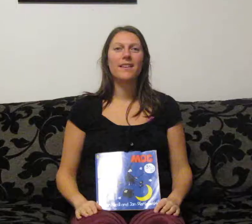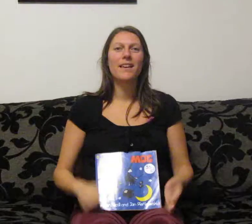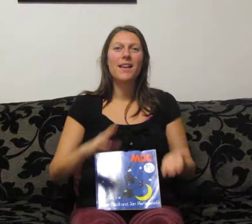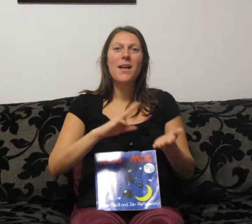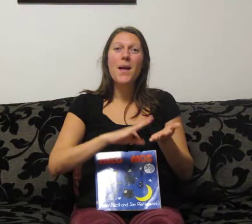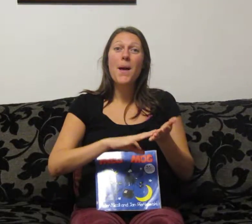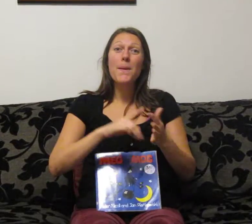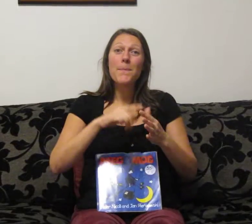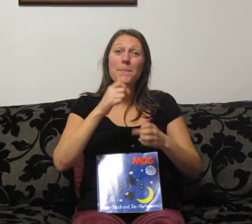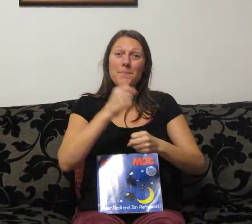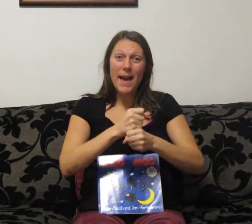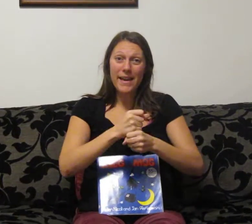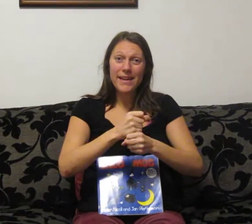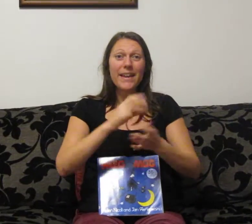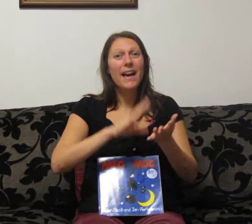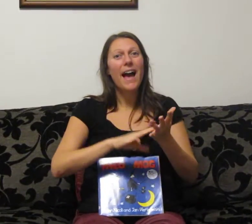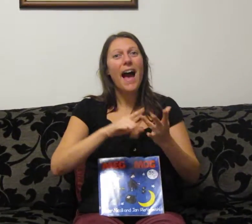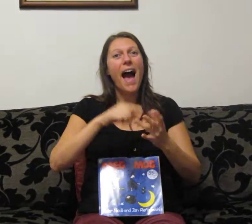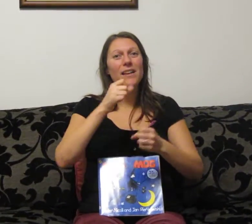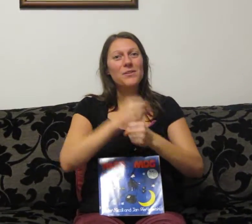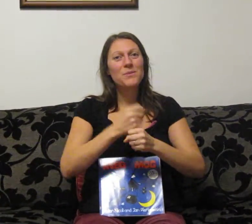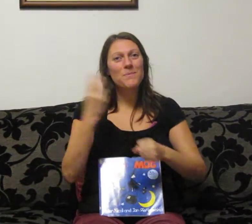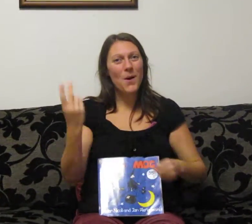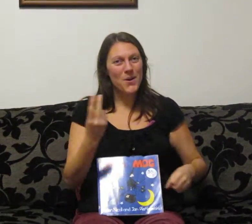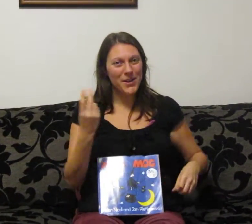Meg and Mug.